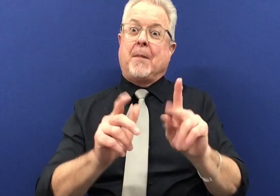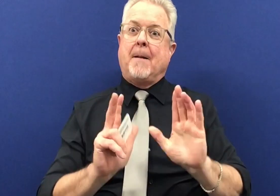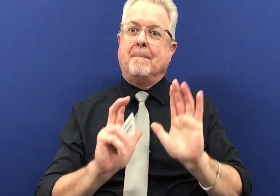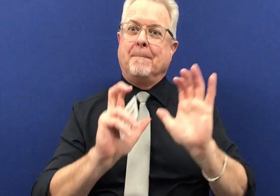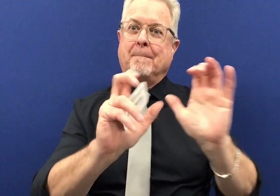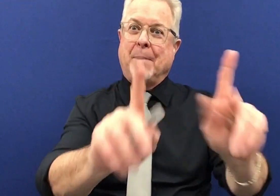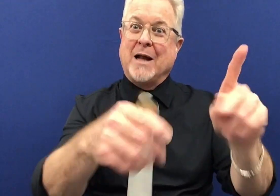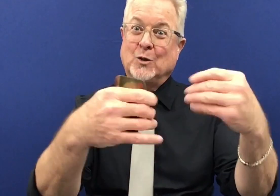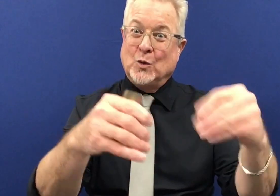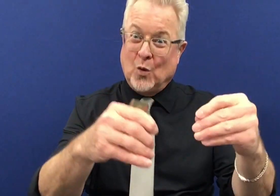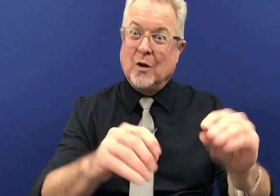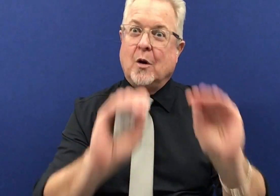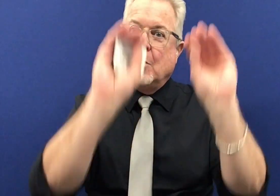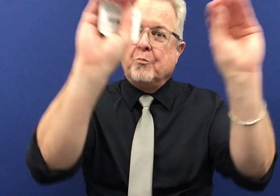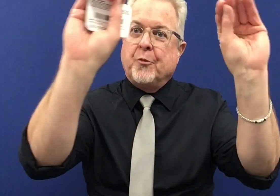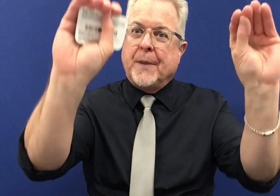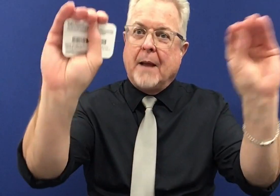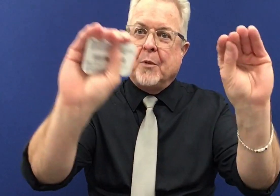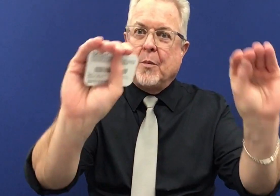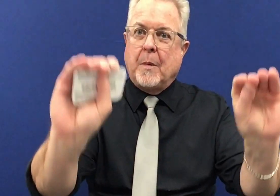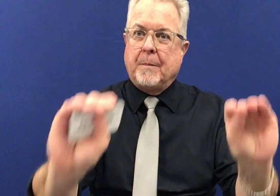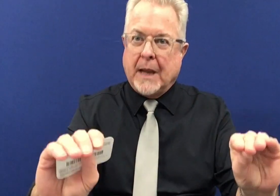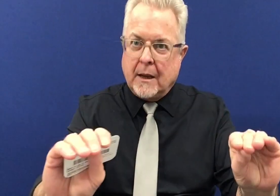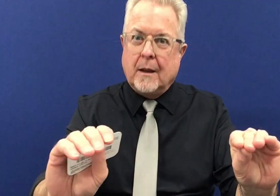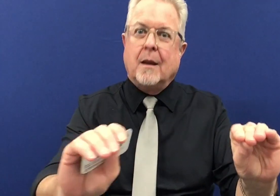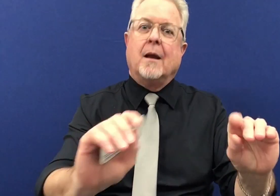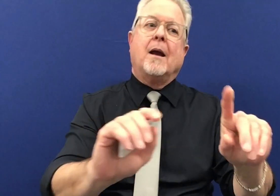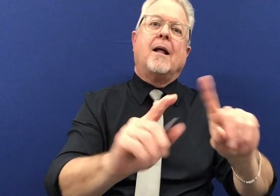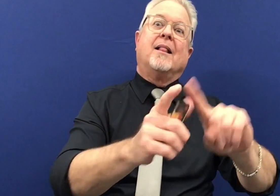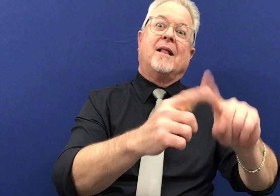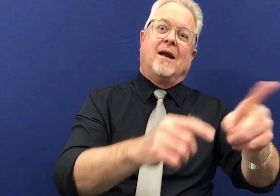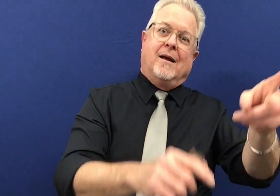them back into those stores hang them back up where they were